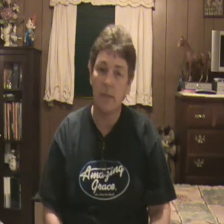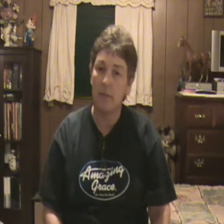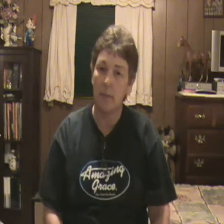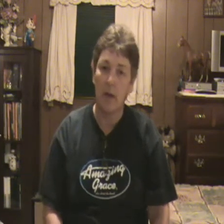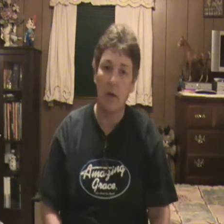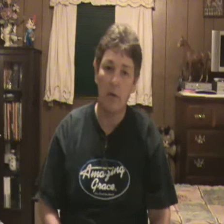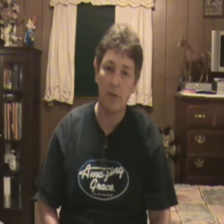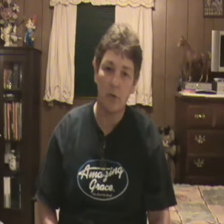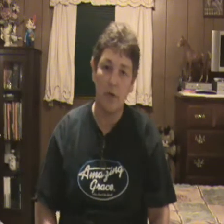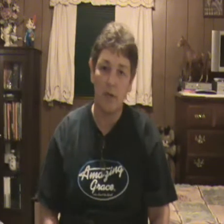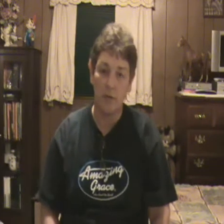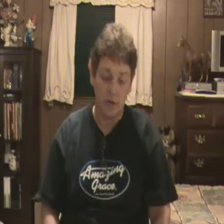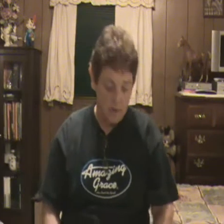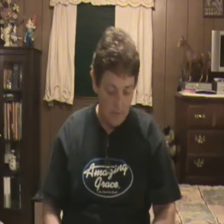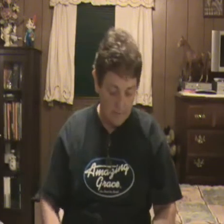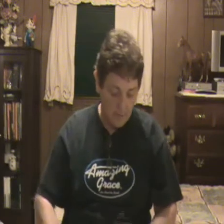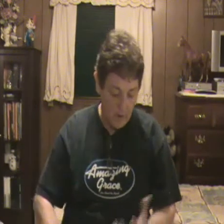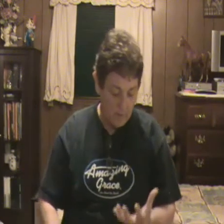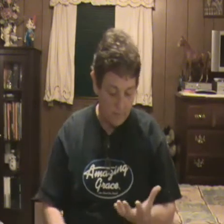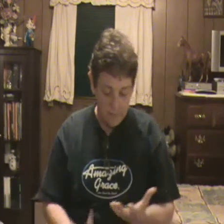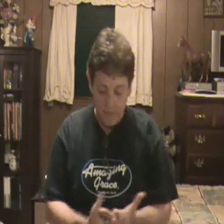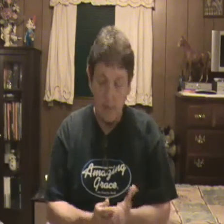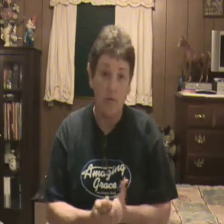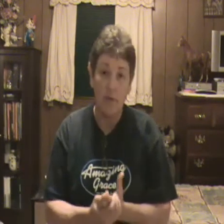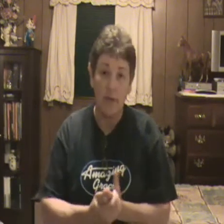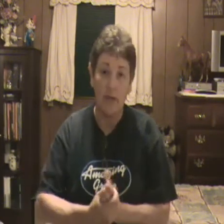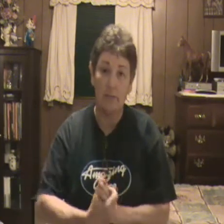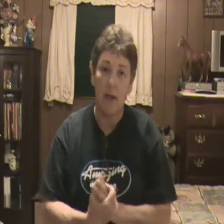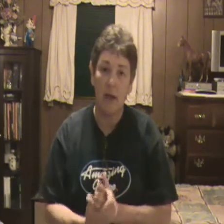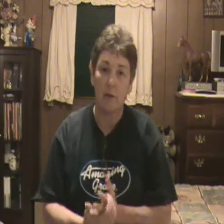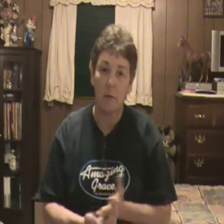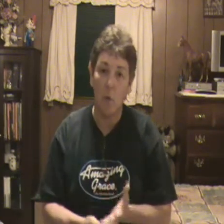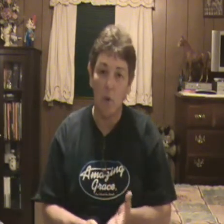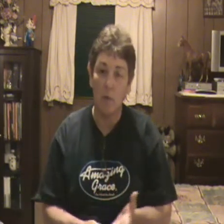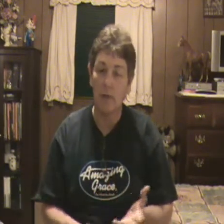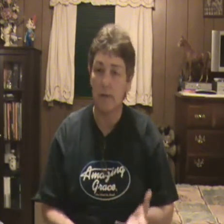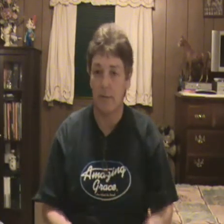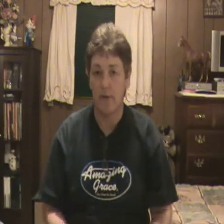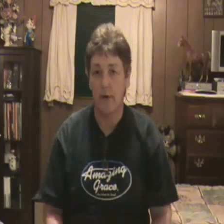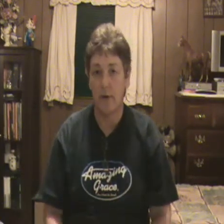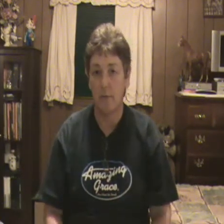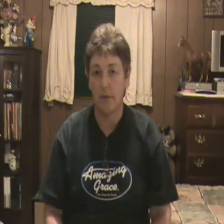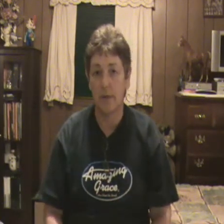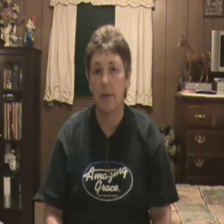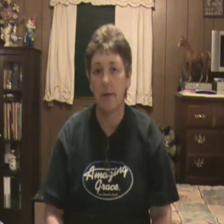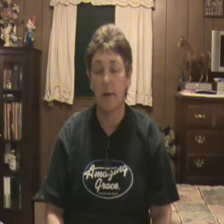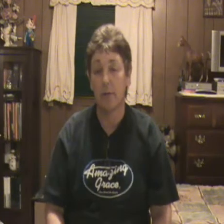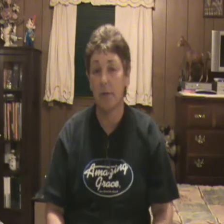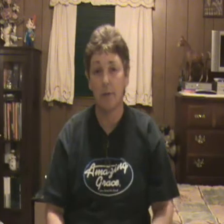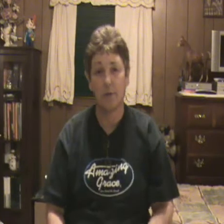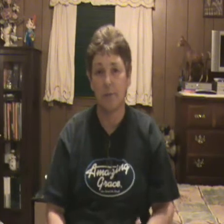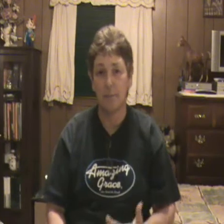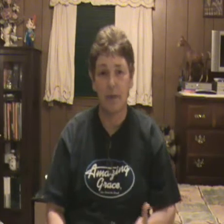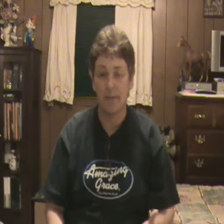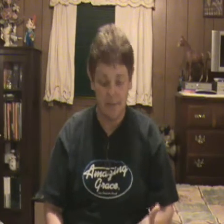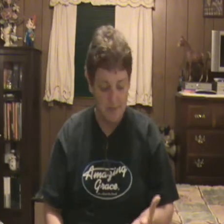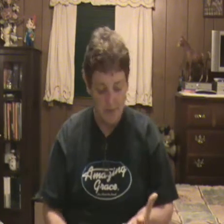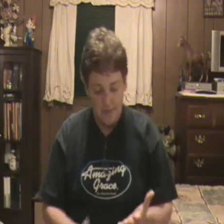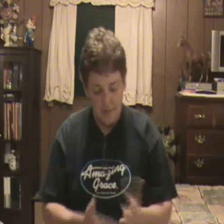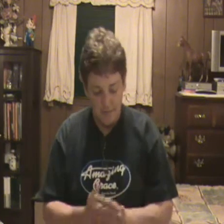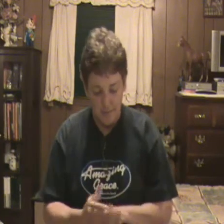seem to get back all the strength, and, you know, everything gets back to normal except for the numbness. And the numbness, you know, is the biggest, you